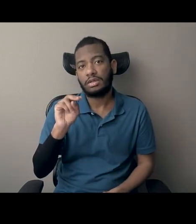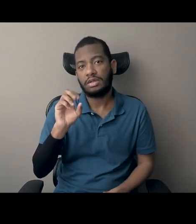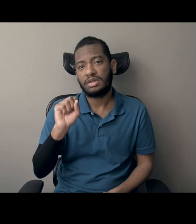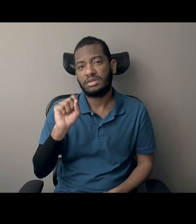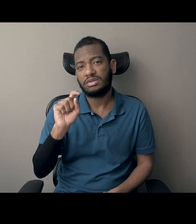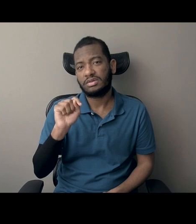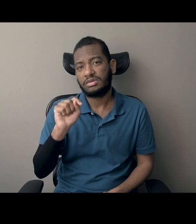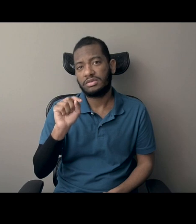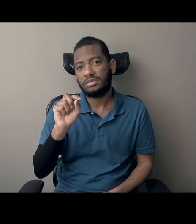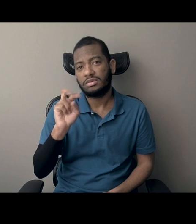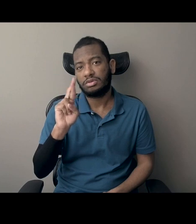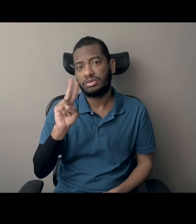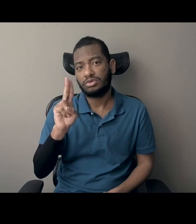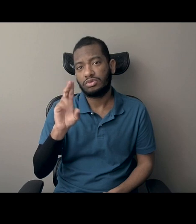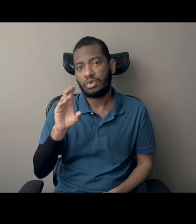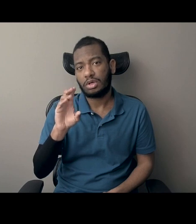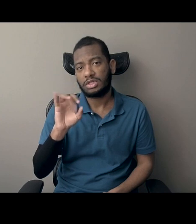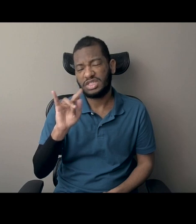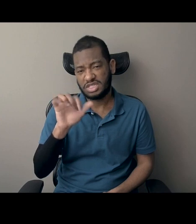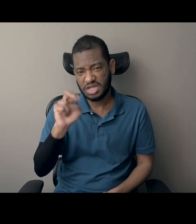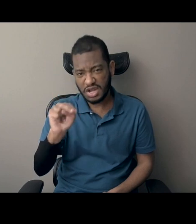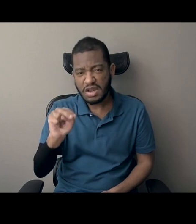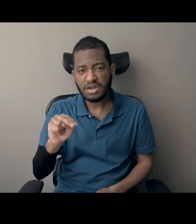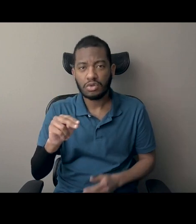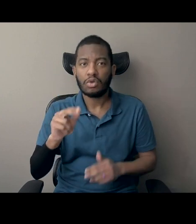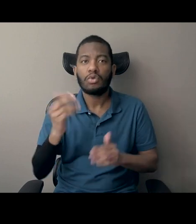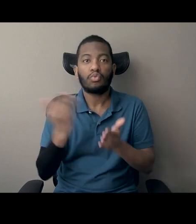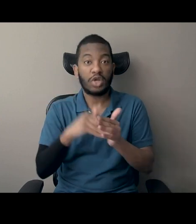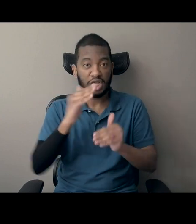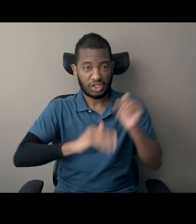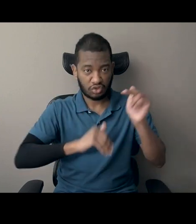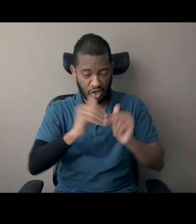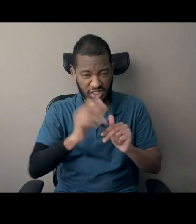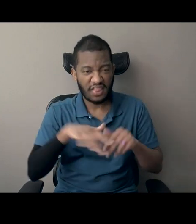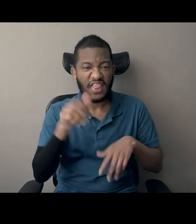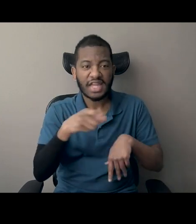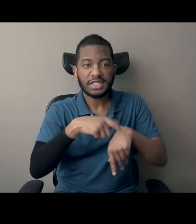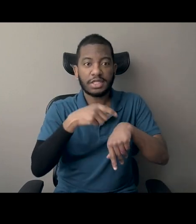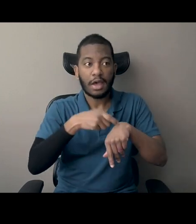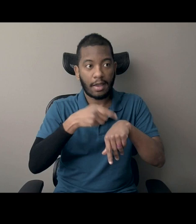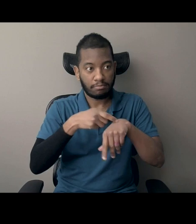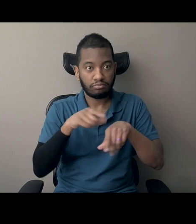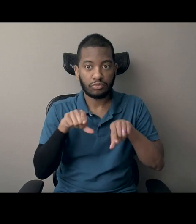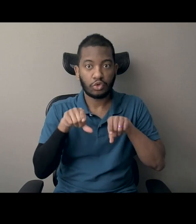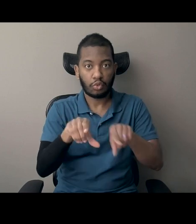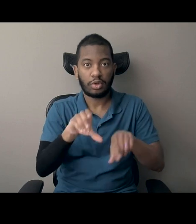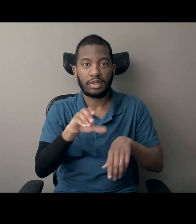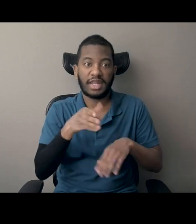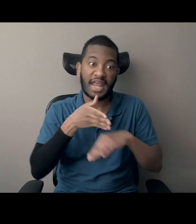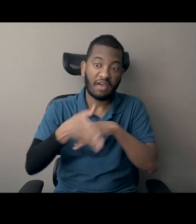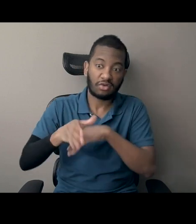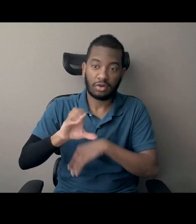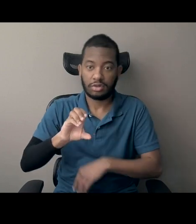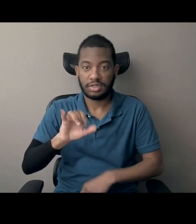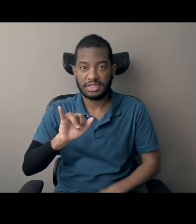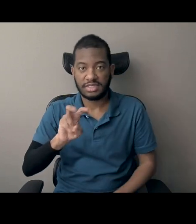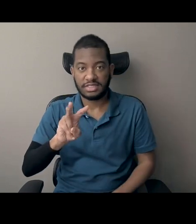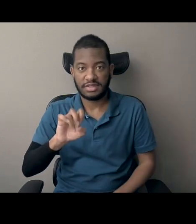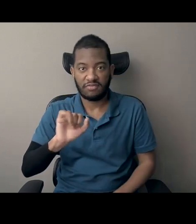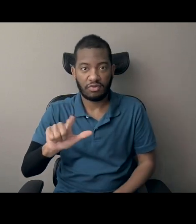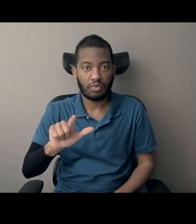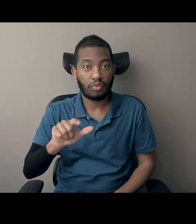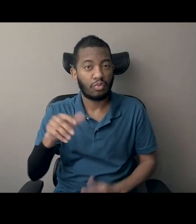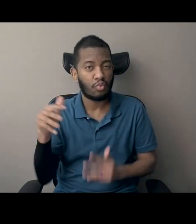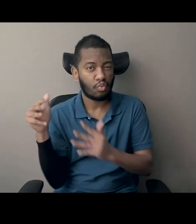War. And I want to start with a very short activity in the form of a word cloud. And so,